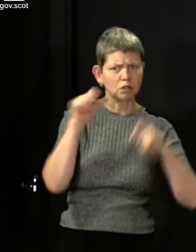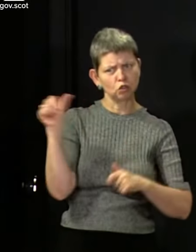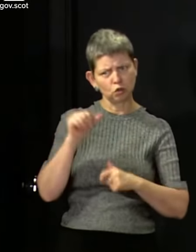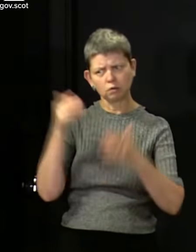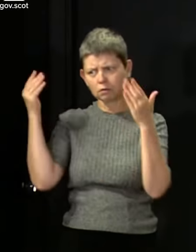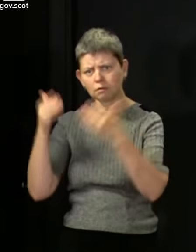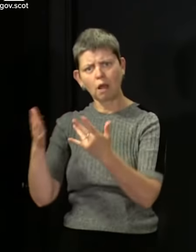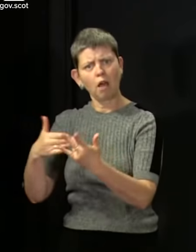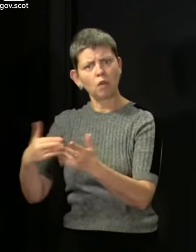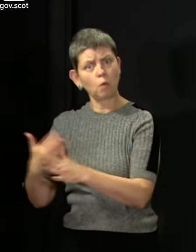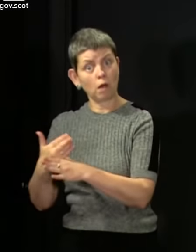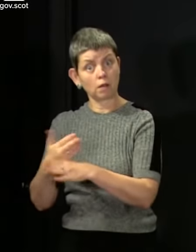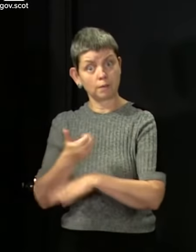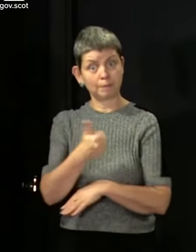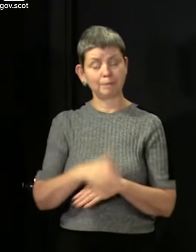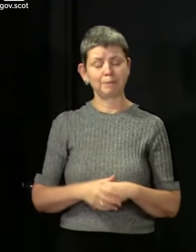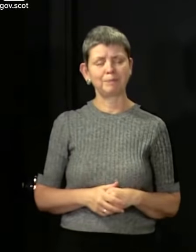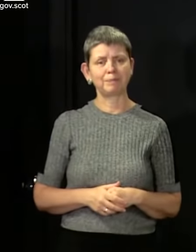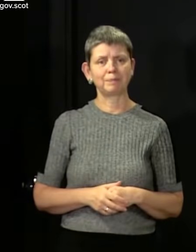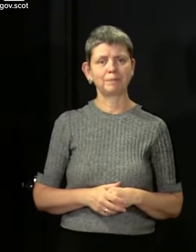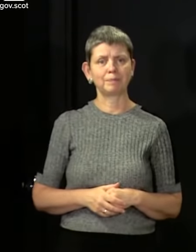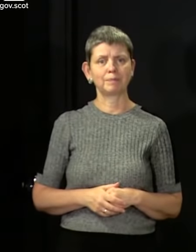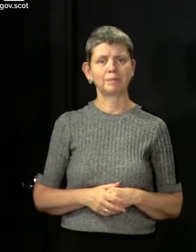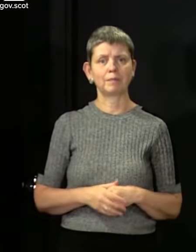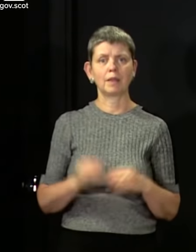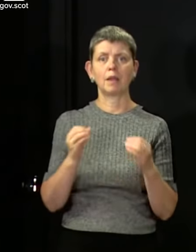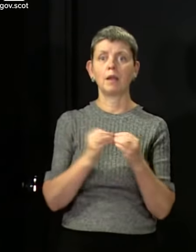reason. Alan Smith from Bower.